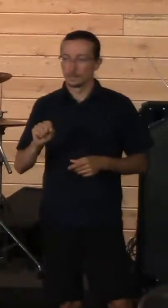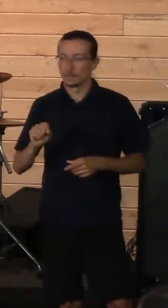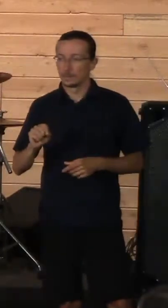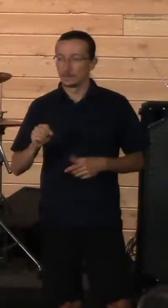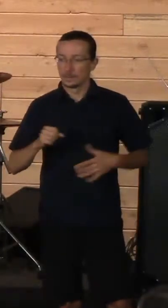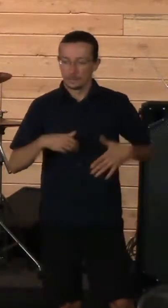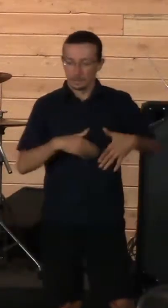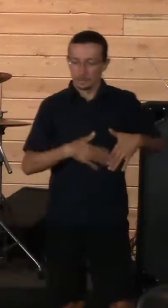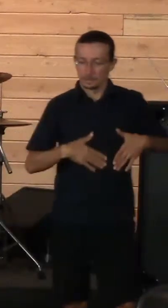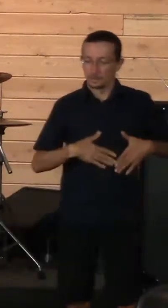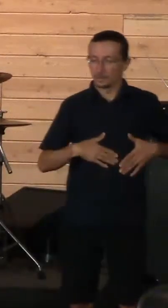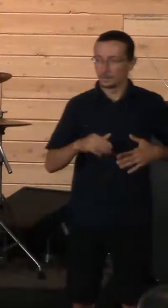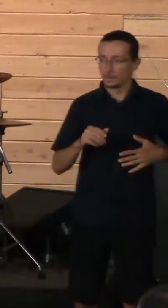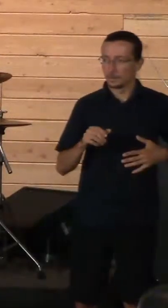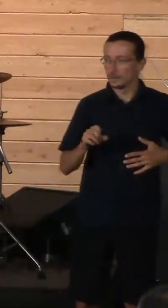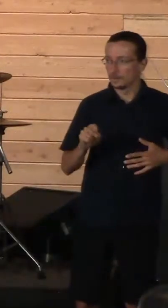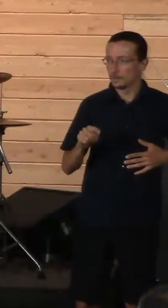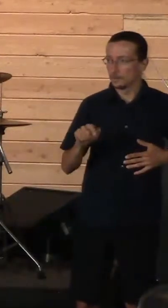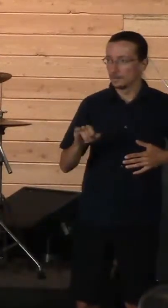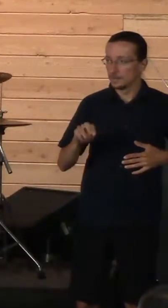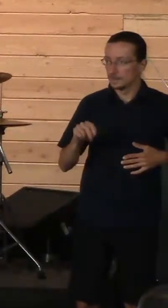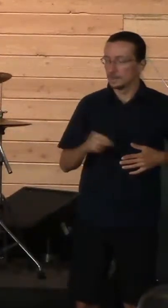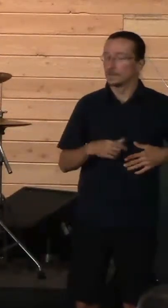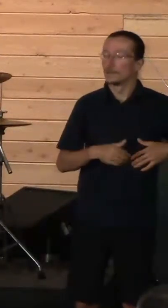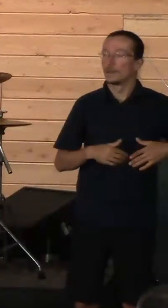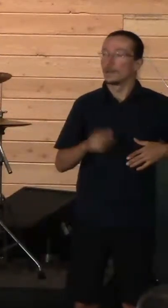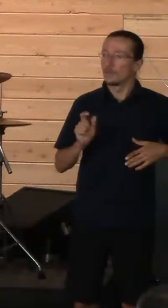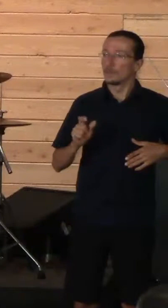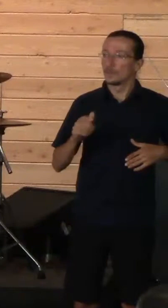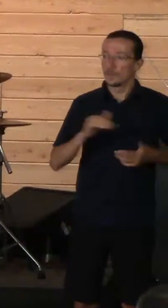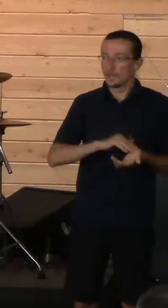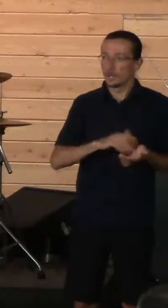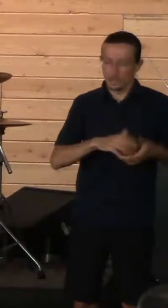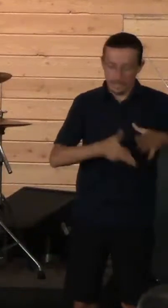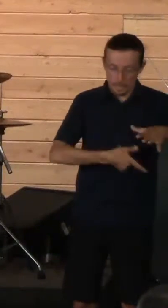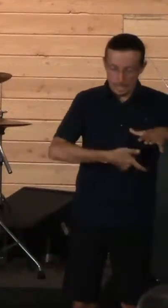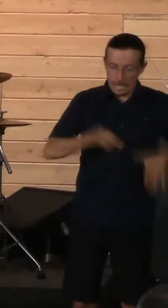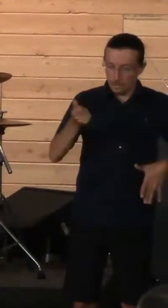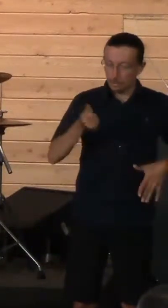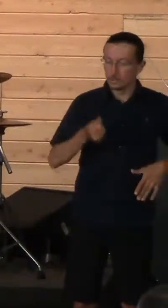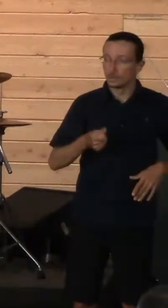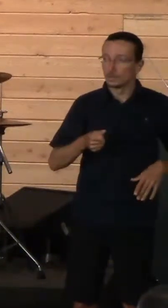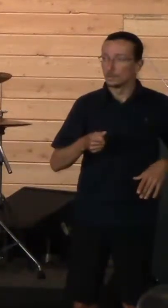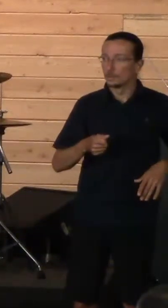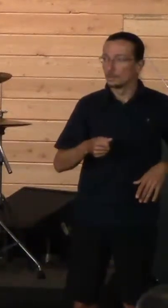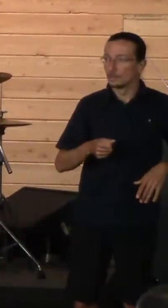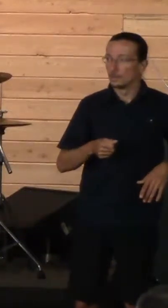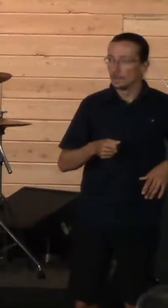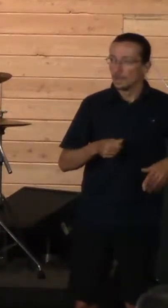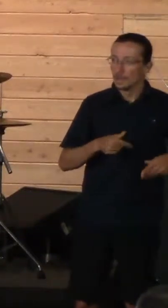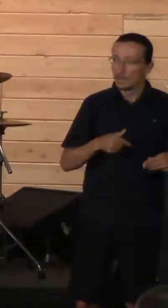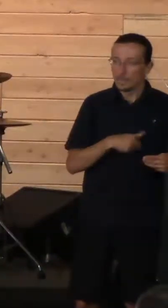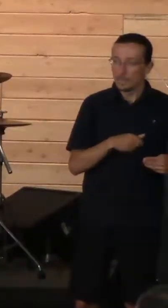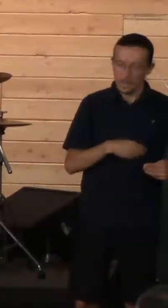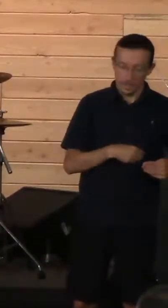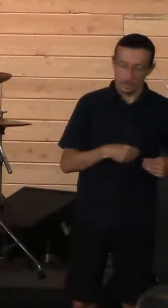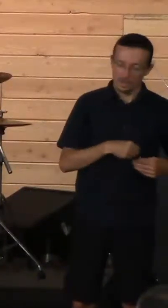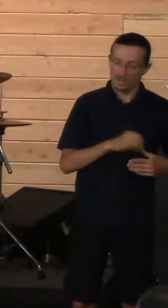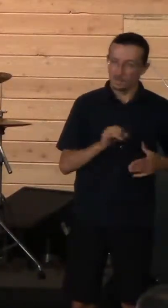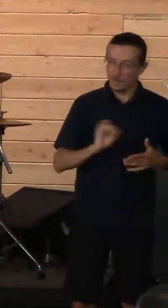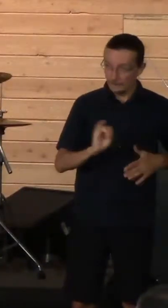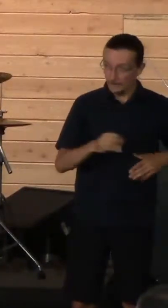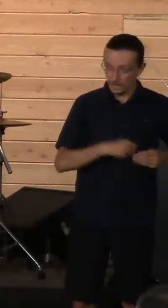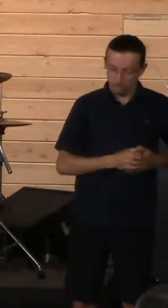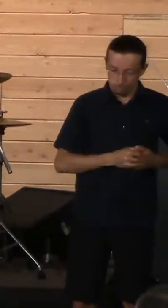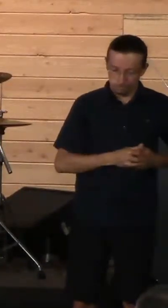the stomach part here. And they had to take it out. And there had been an abscess developed. And so they